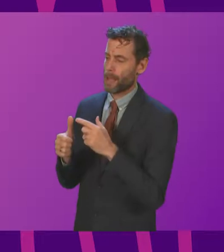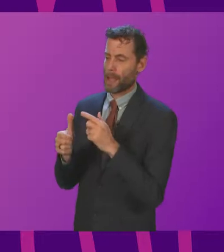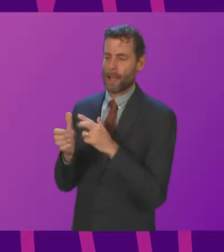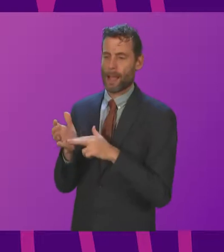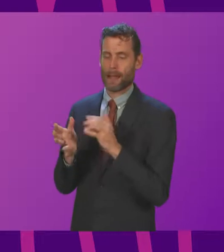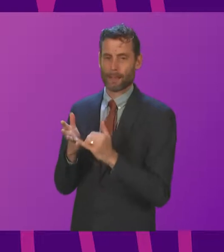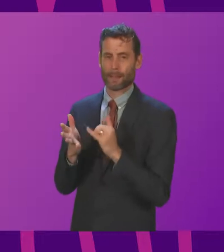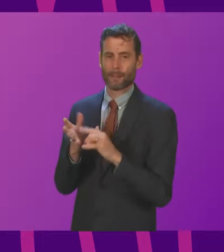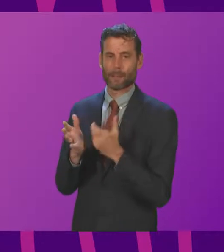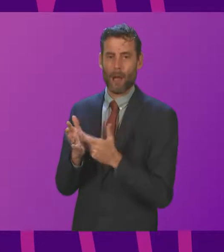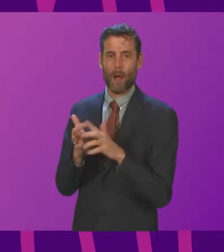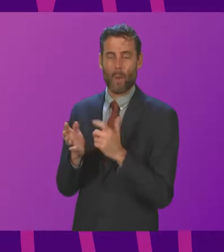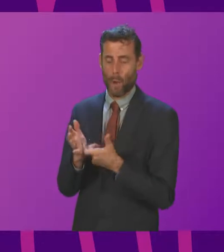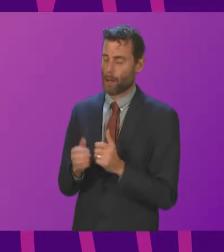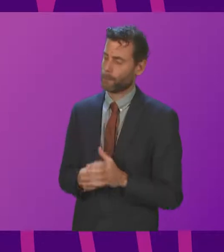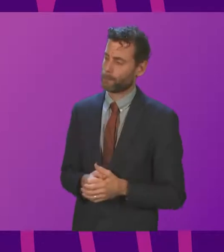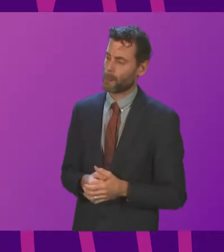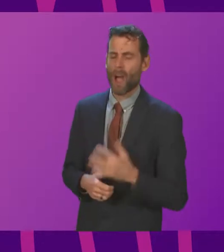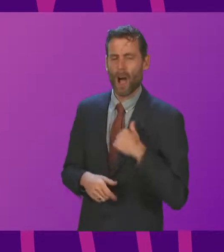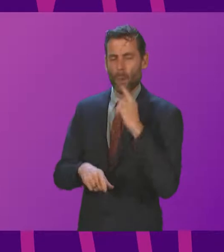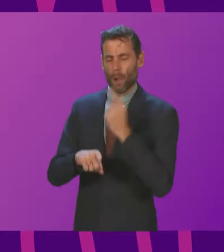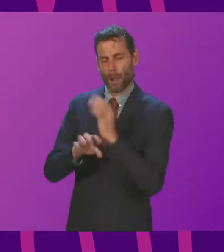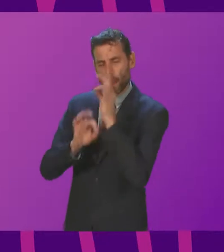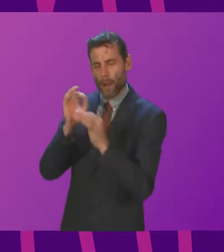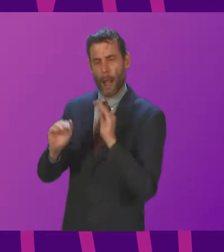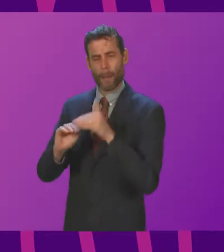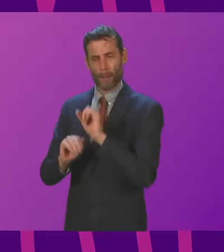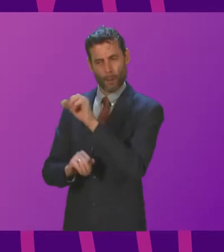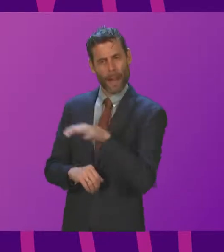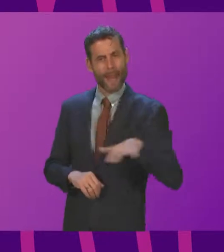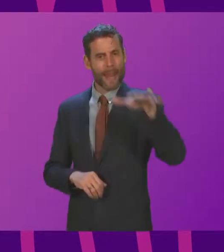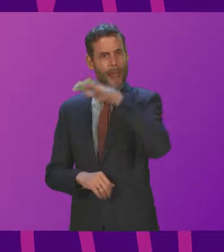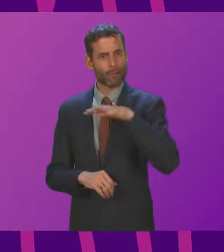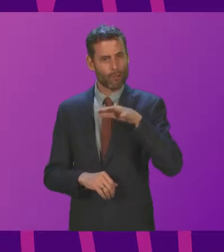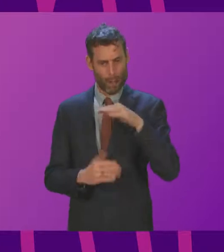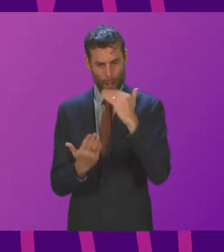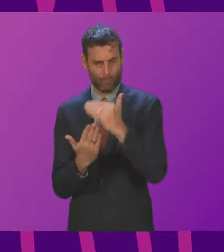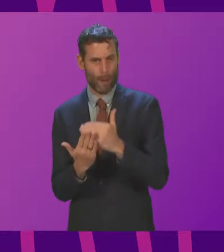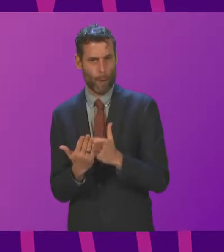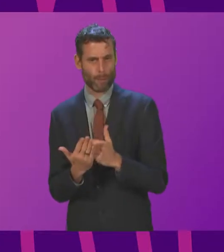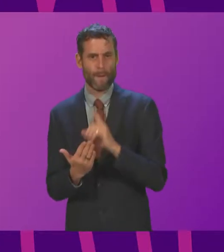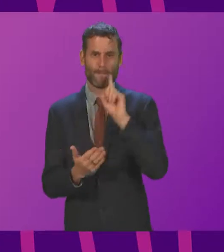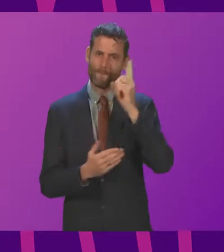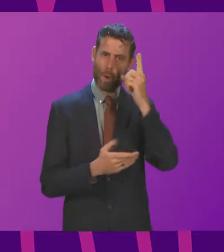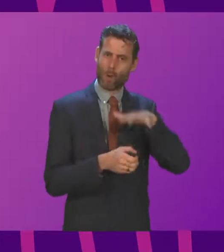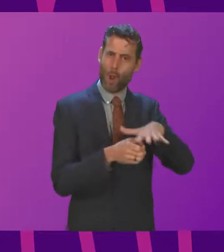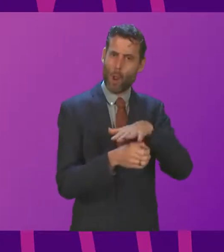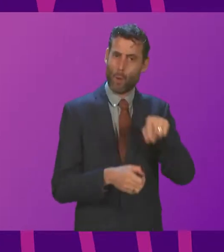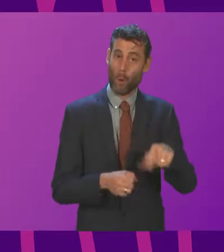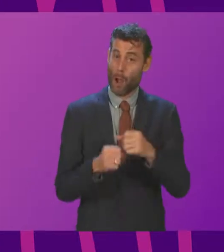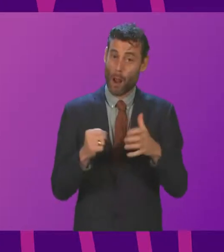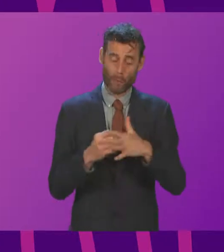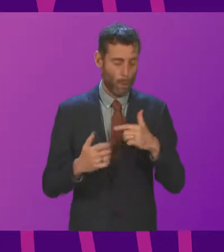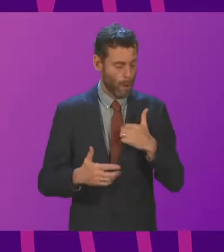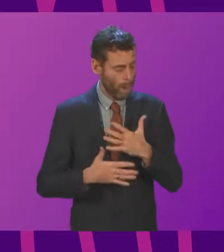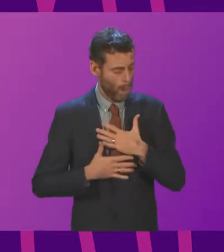Prime Minister, I'll come back to the national record, but let's talk about what it means locally. First Minister, I love Glasgow. It's my home. But frankly, it's